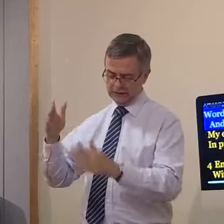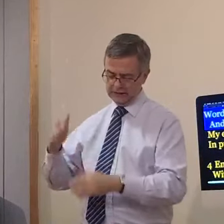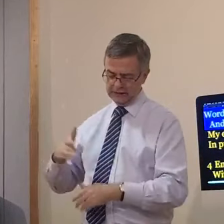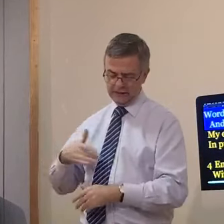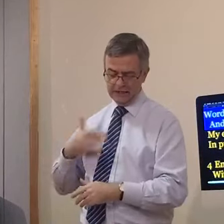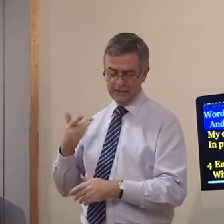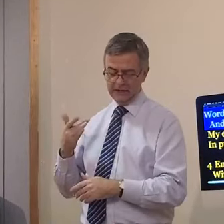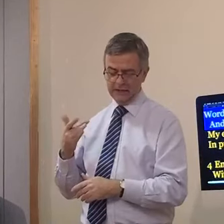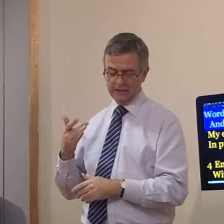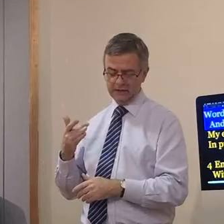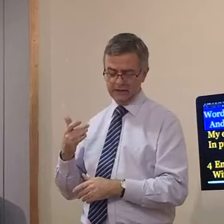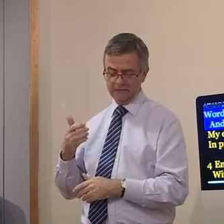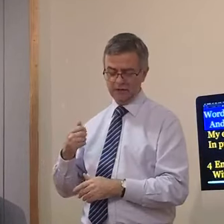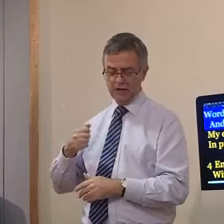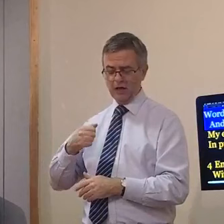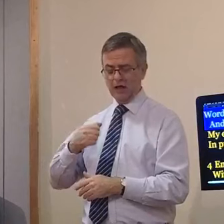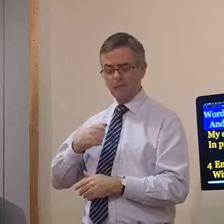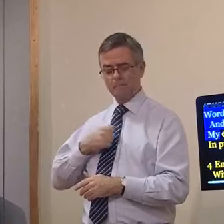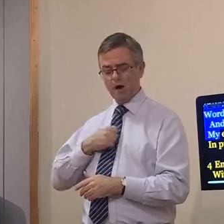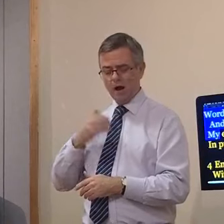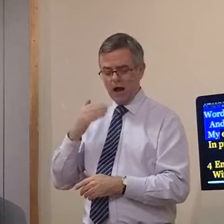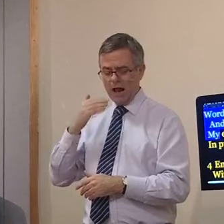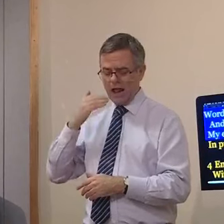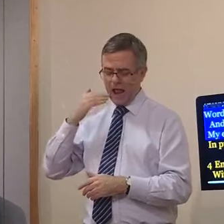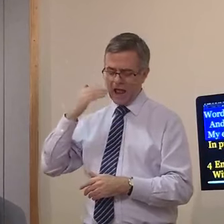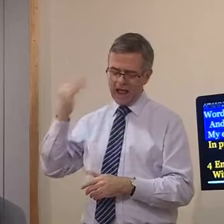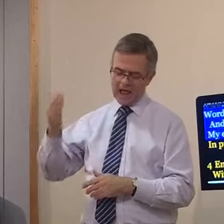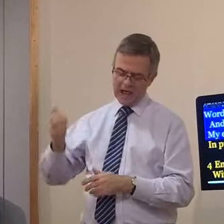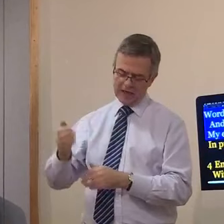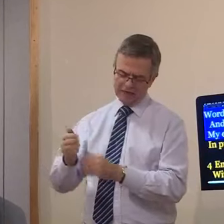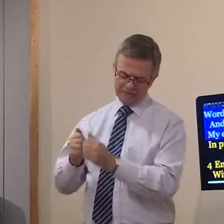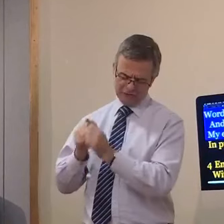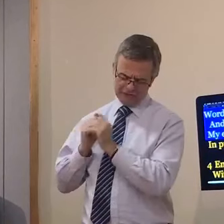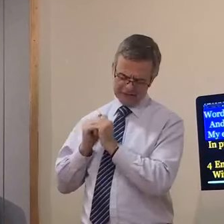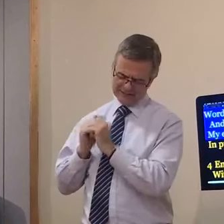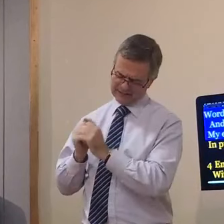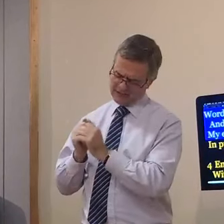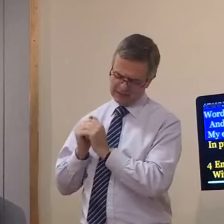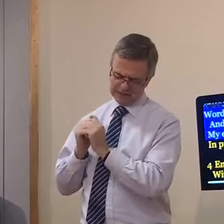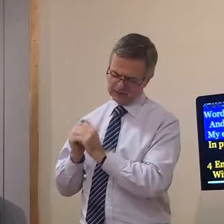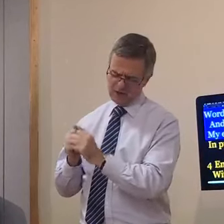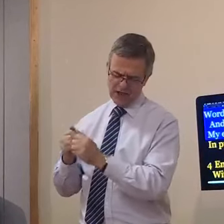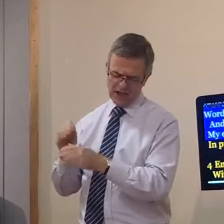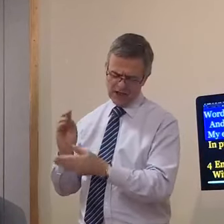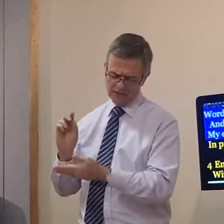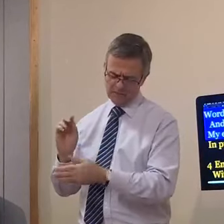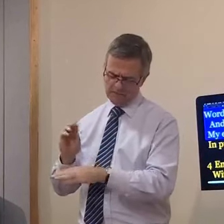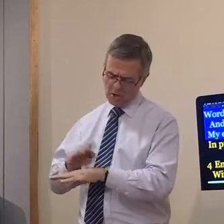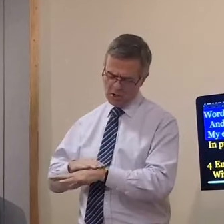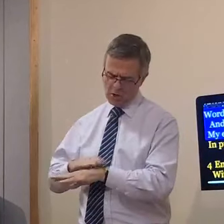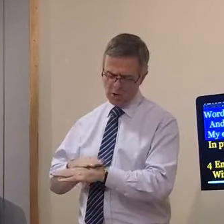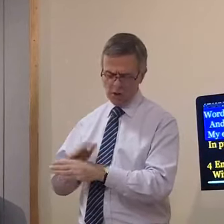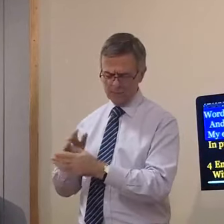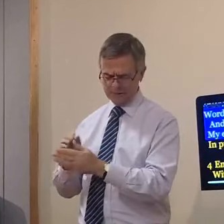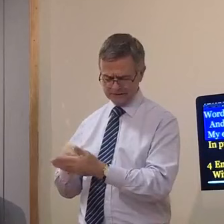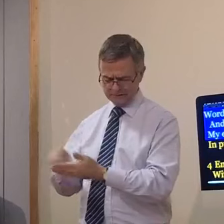live by every sacred mercy